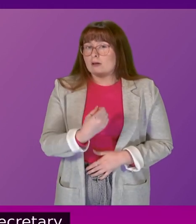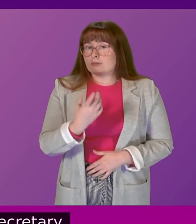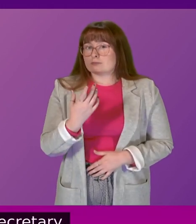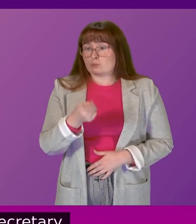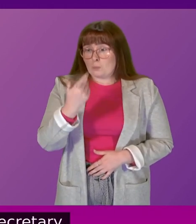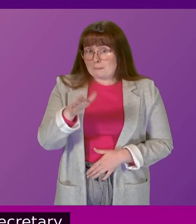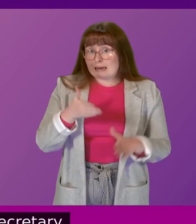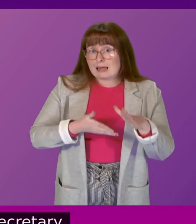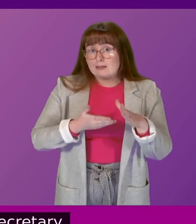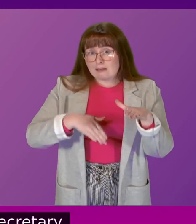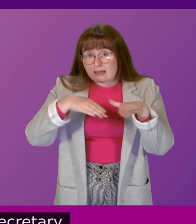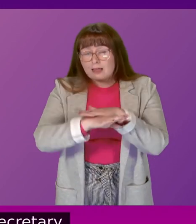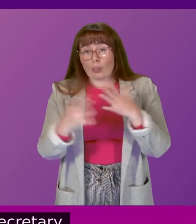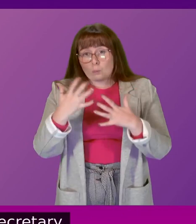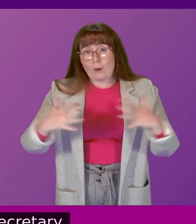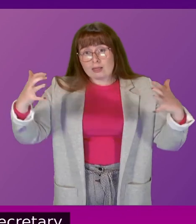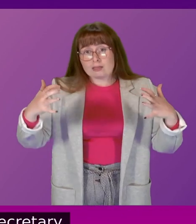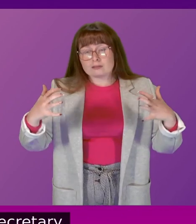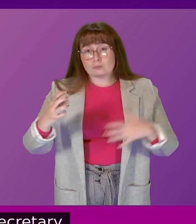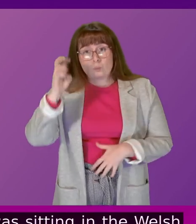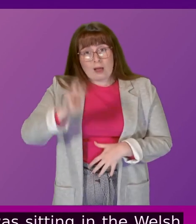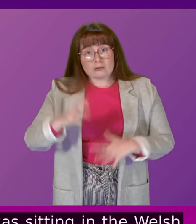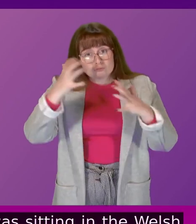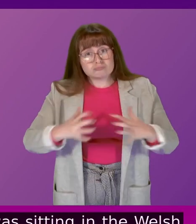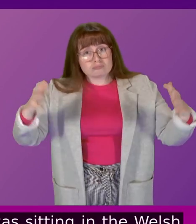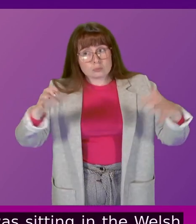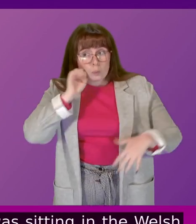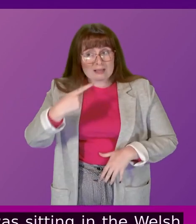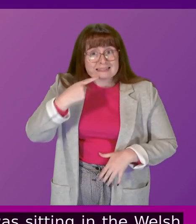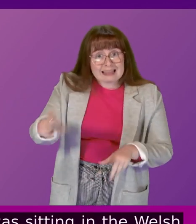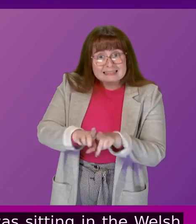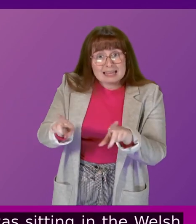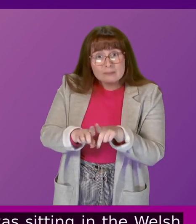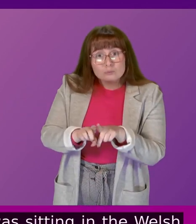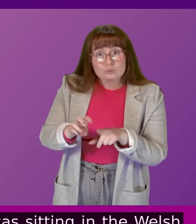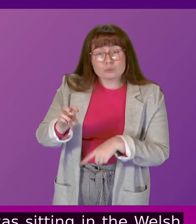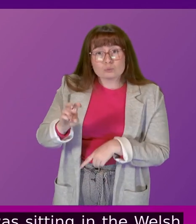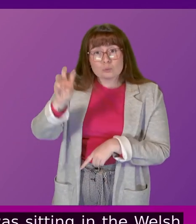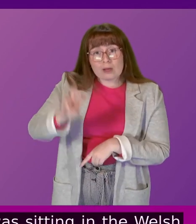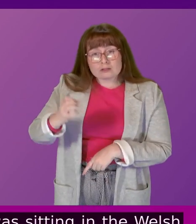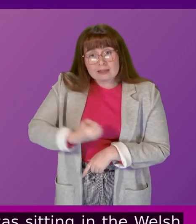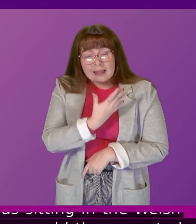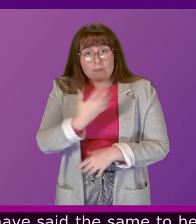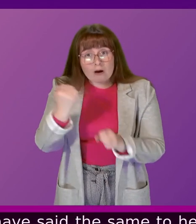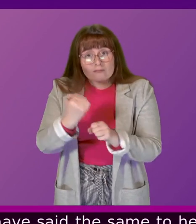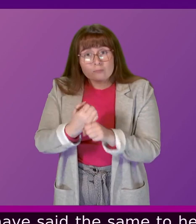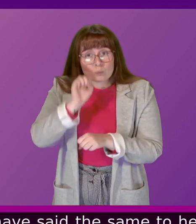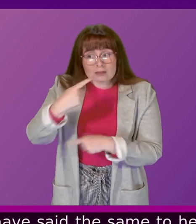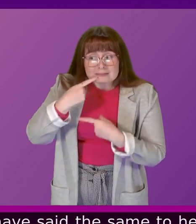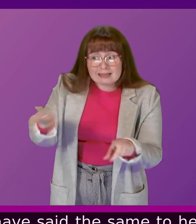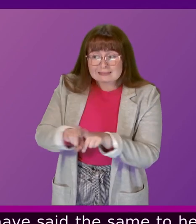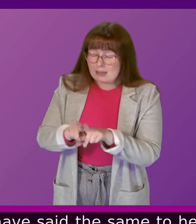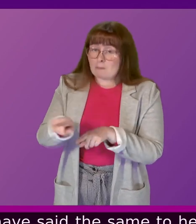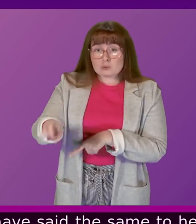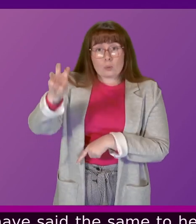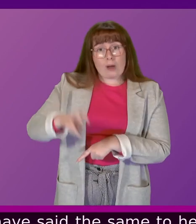the Welsh Assembly whether she would have said the same to her Welsh Labour Government colleagues who have had to announce the